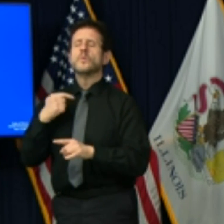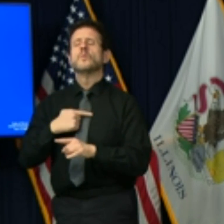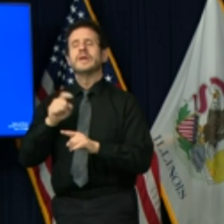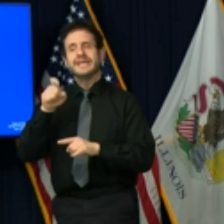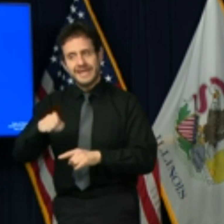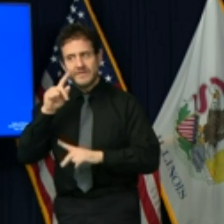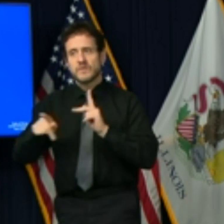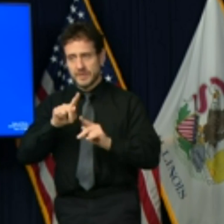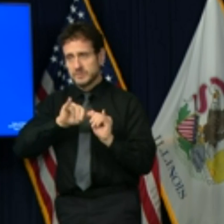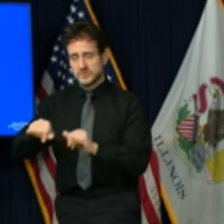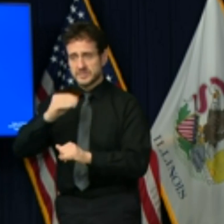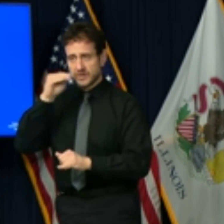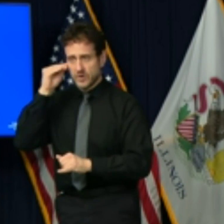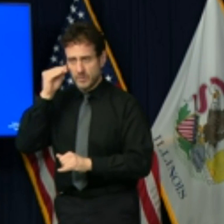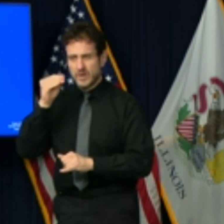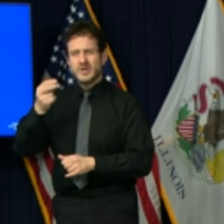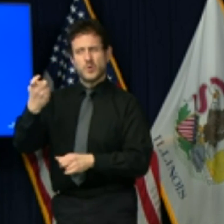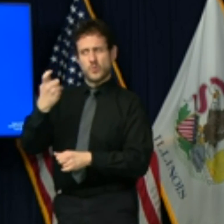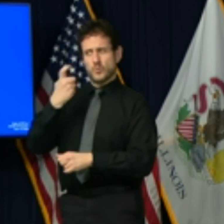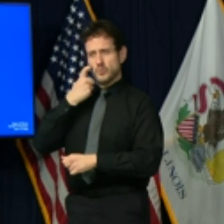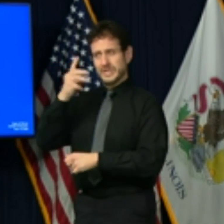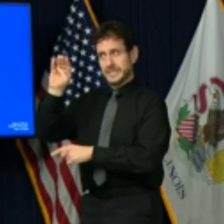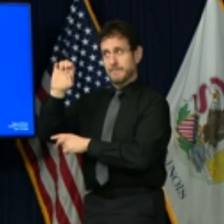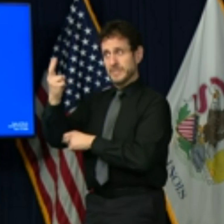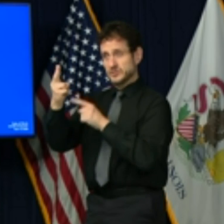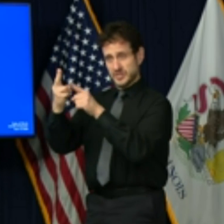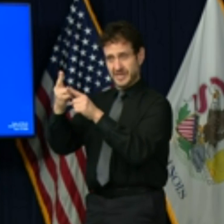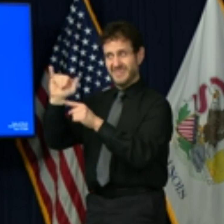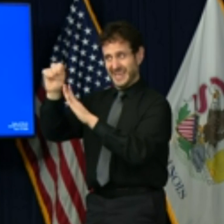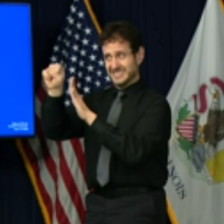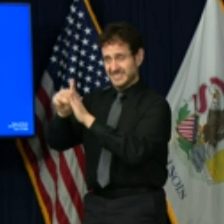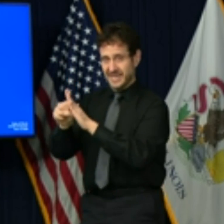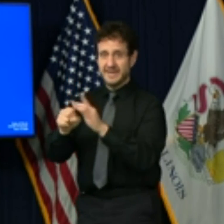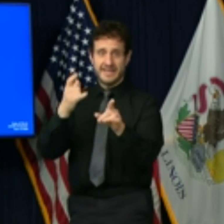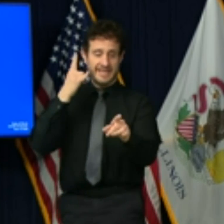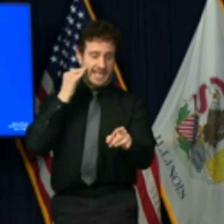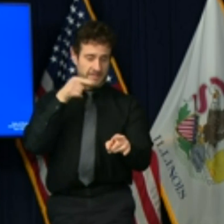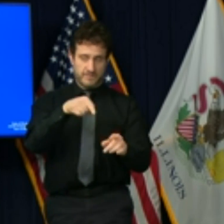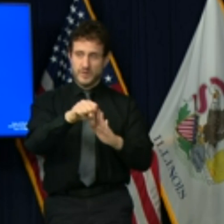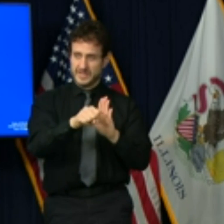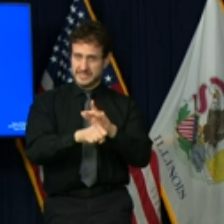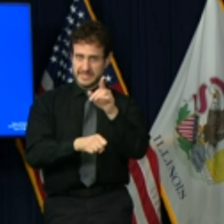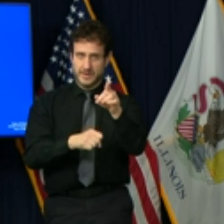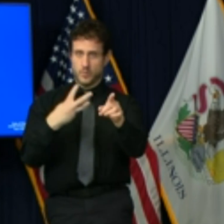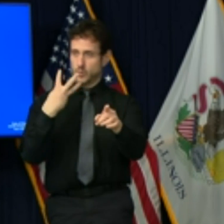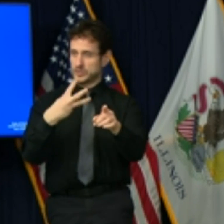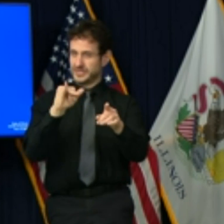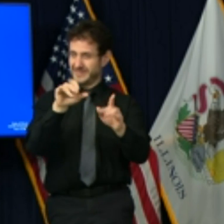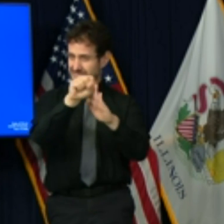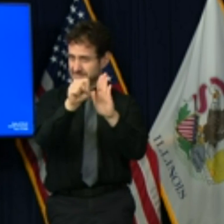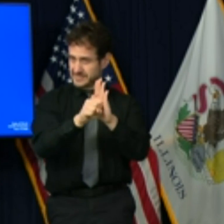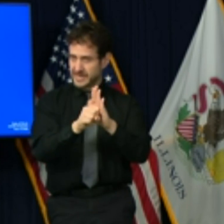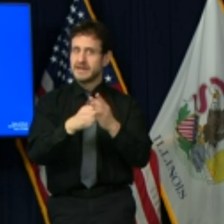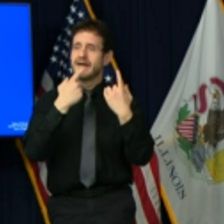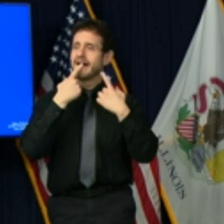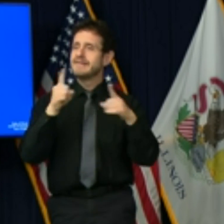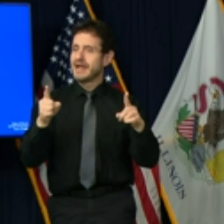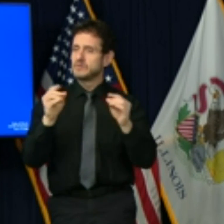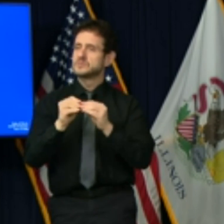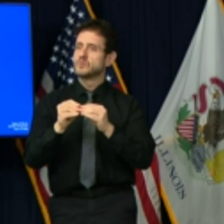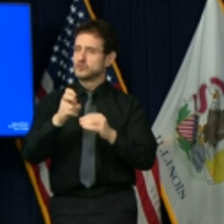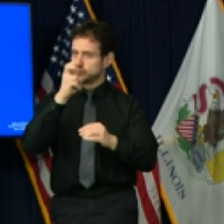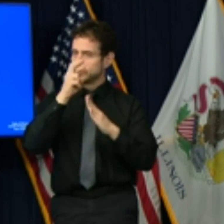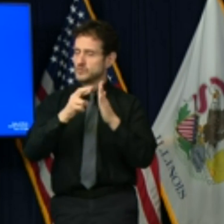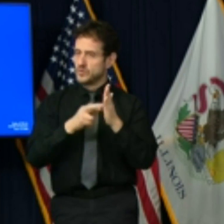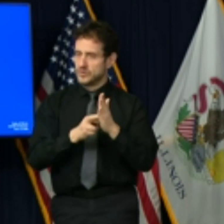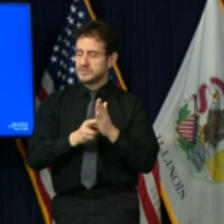last few days in Michigan and California and Washington, Tier 3 is Illinois' effort to